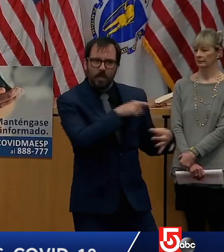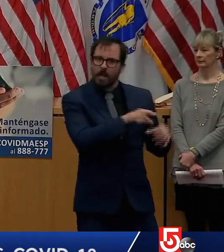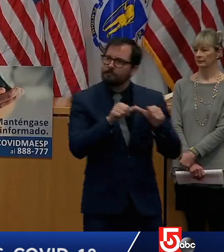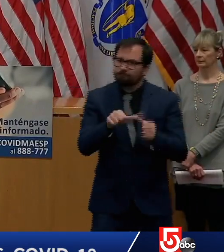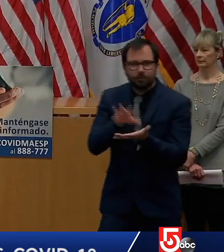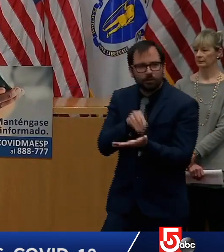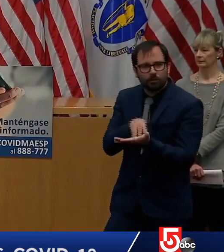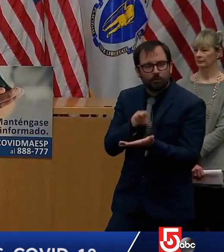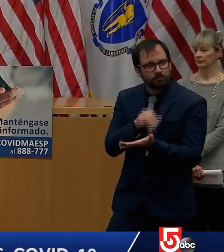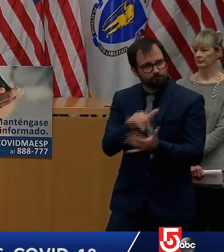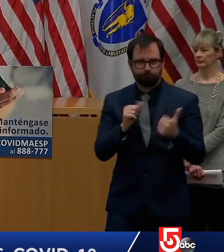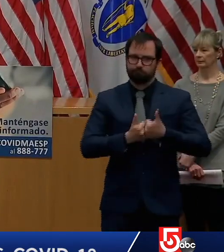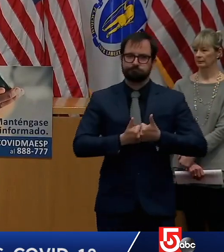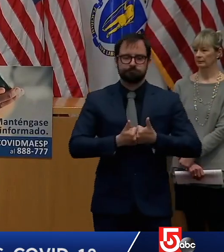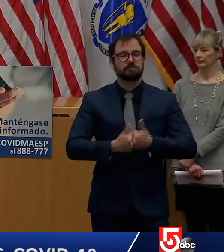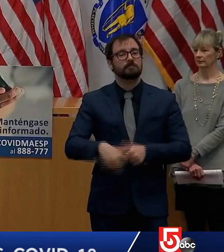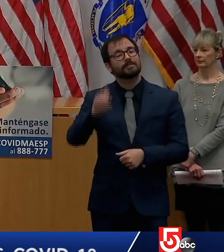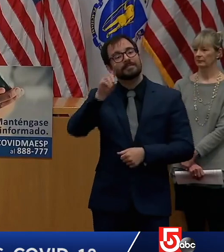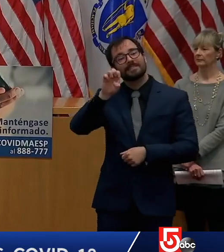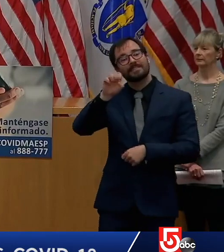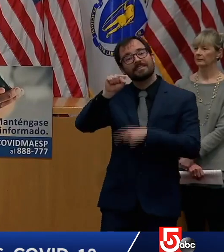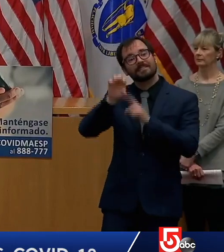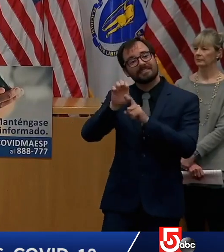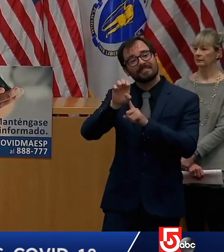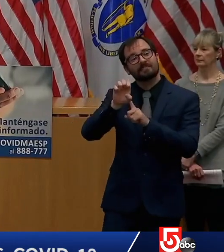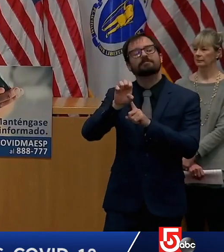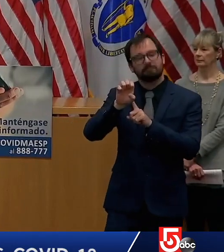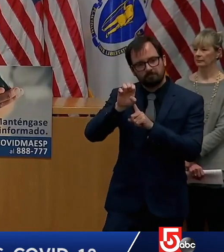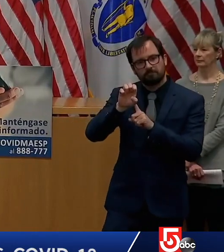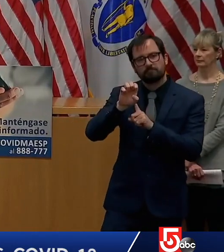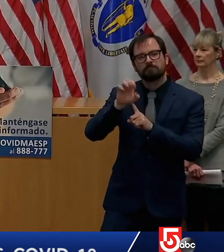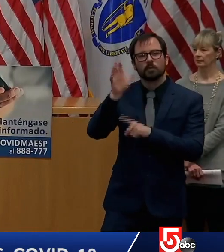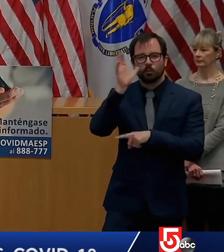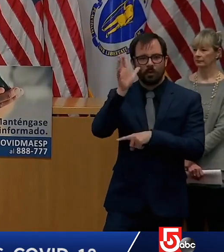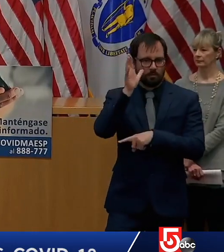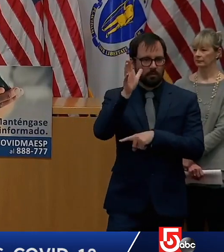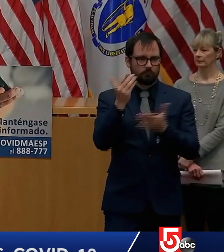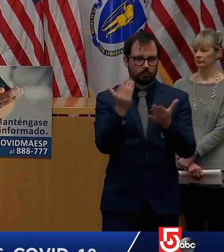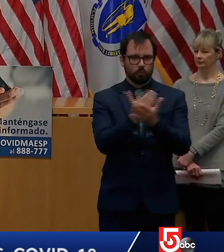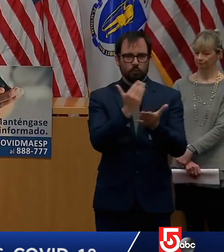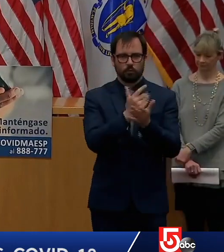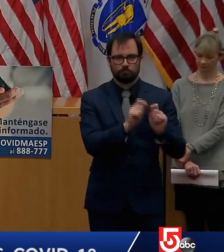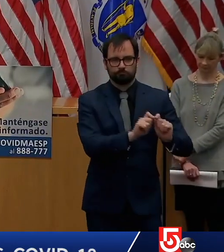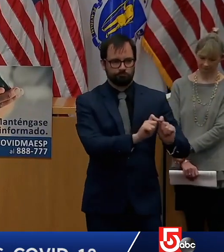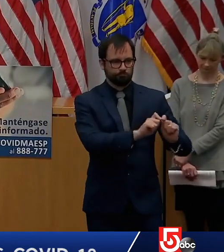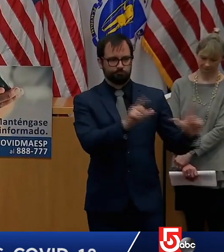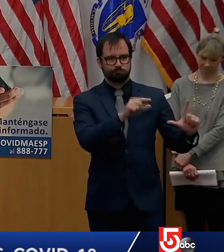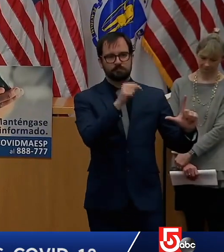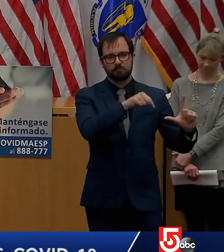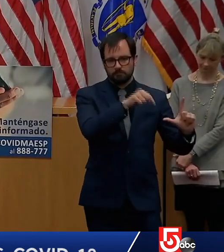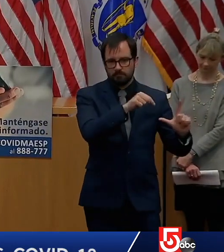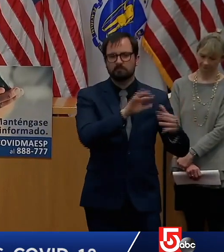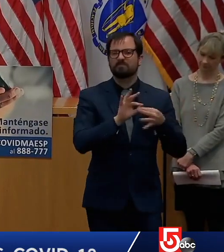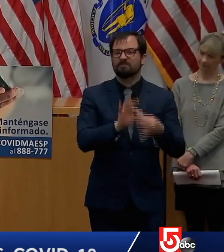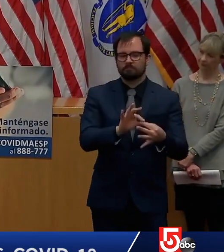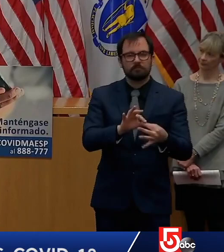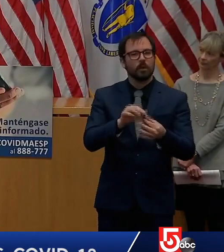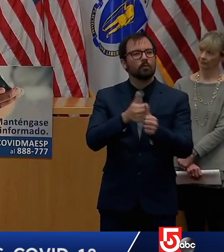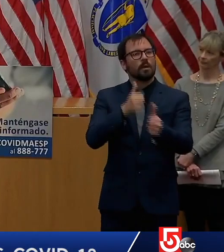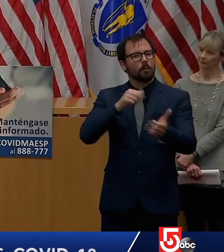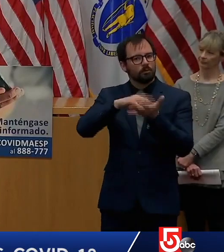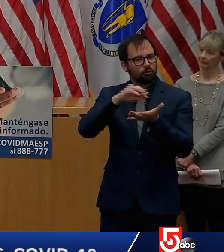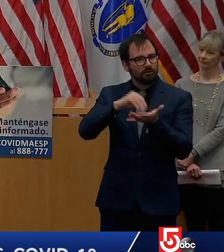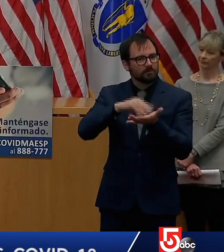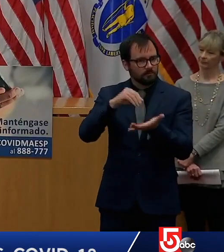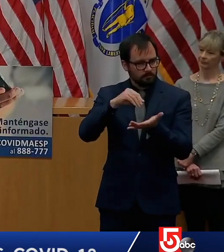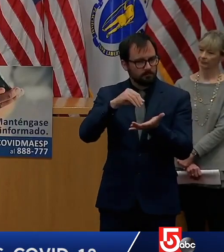to boost remote learning efforts for the remainder of this school year the department will start preparing for summer learning especially for students